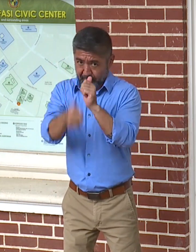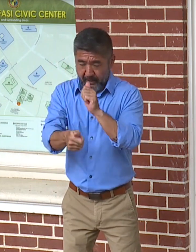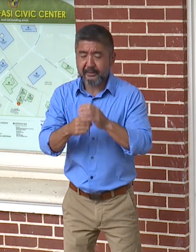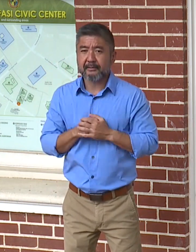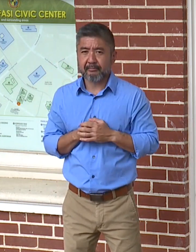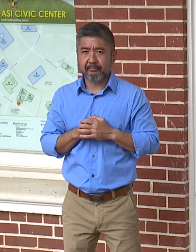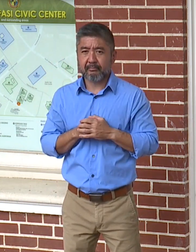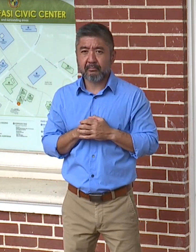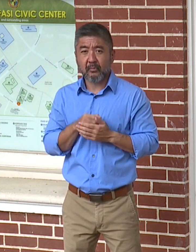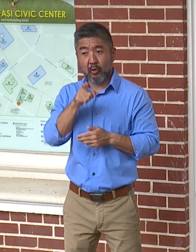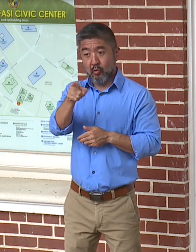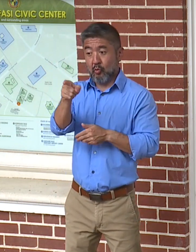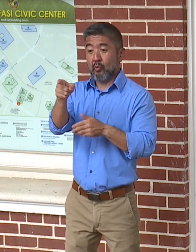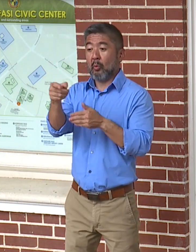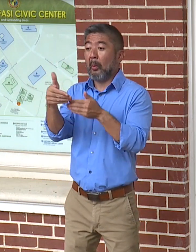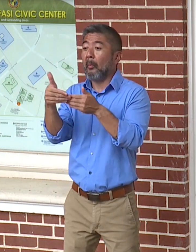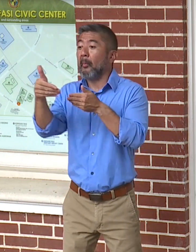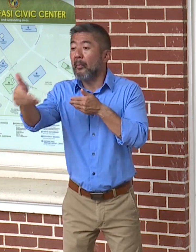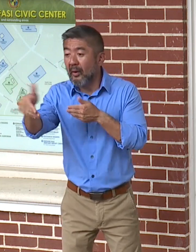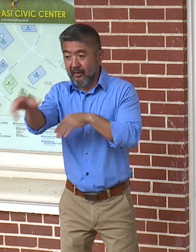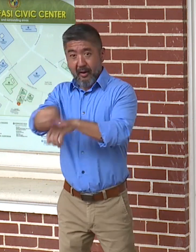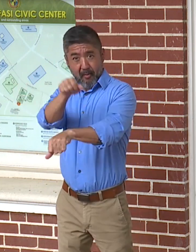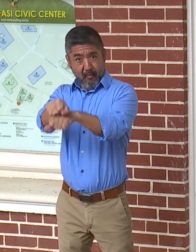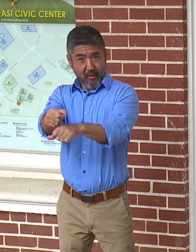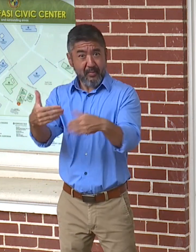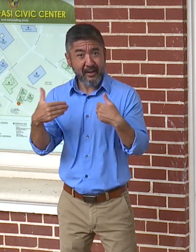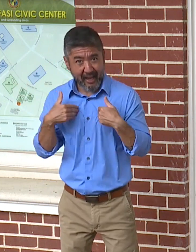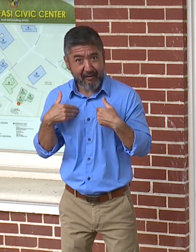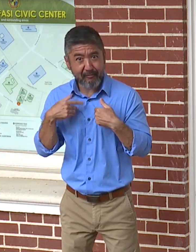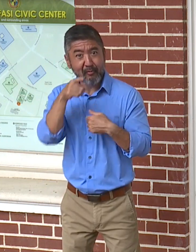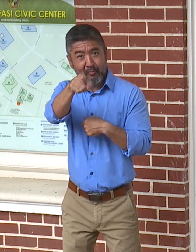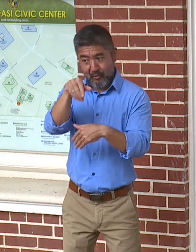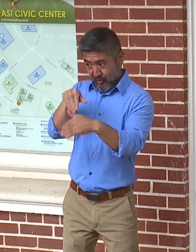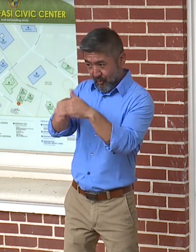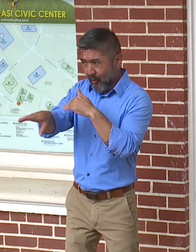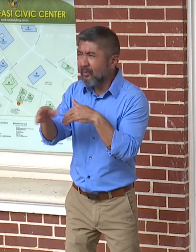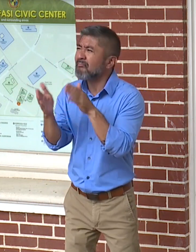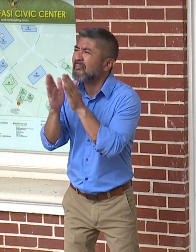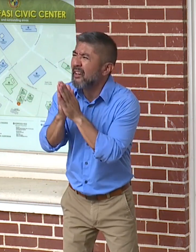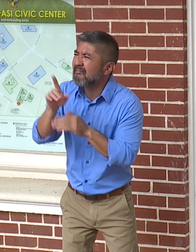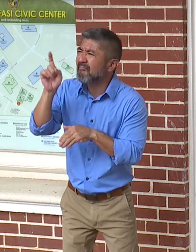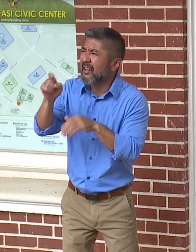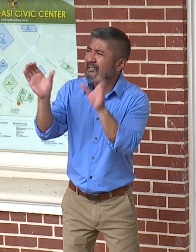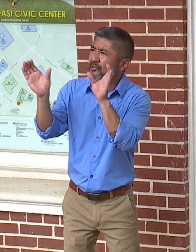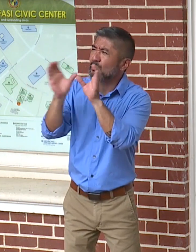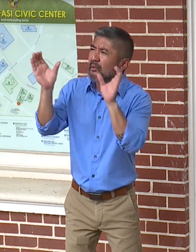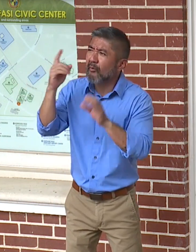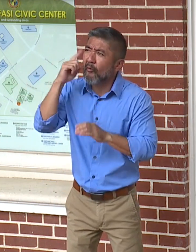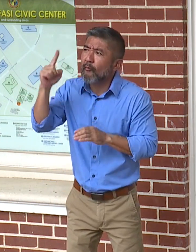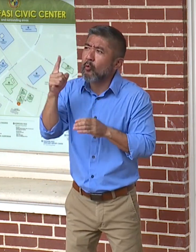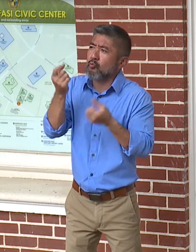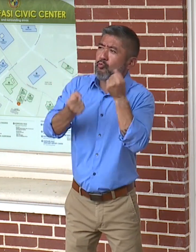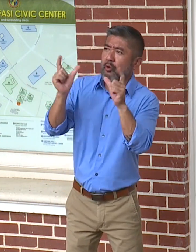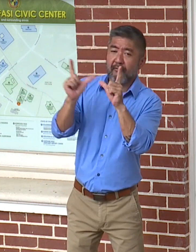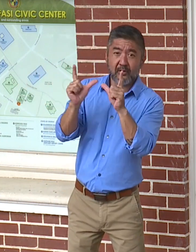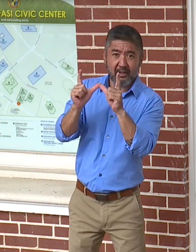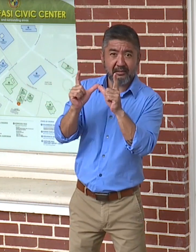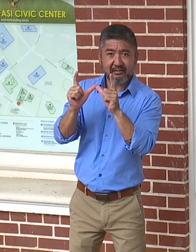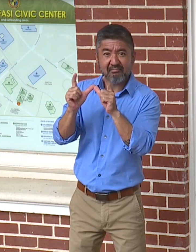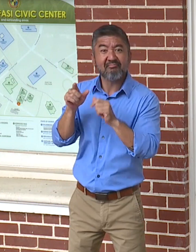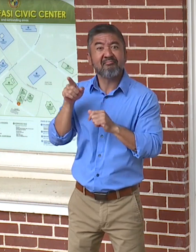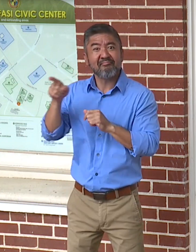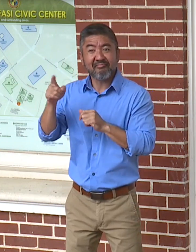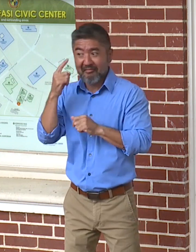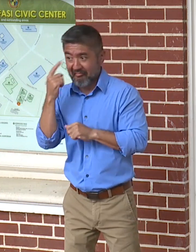scheduled with your eye care doctor, please ask them for a certificate and it can be provided to you at the